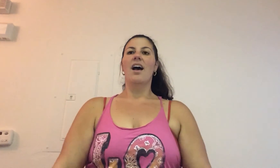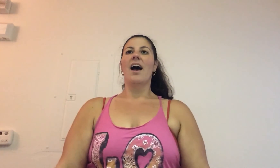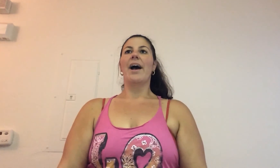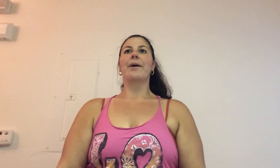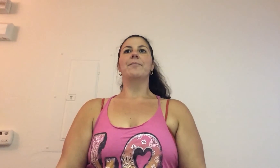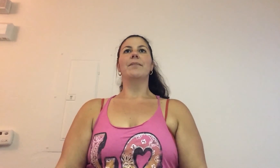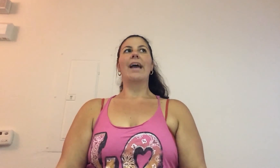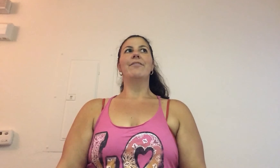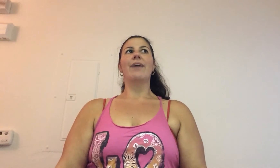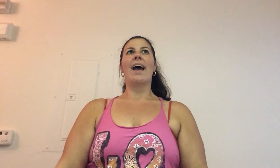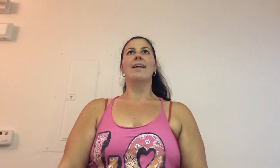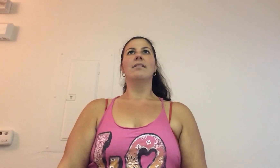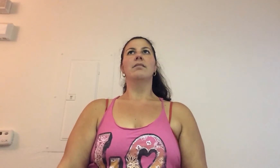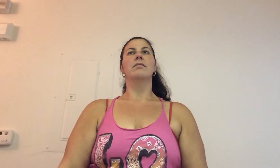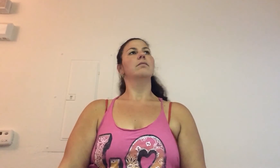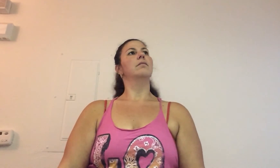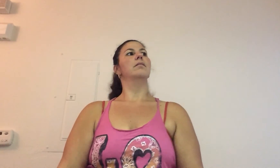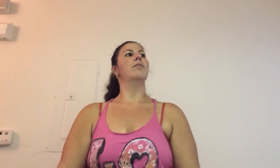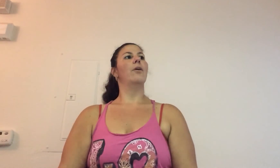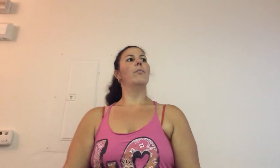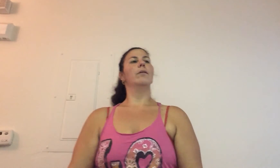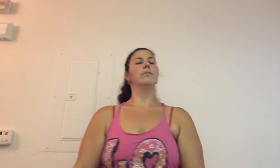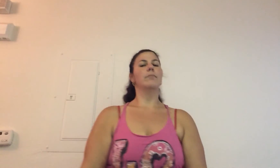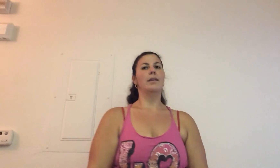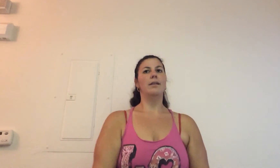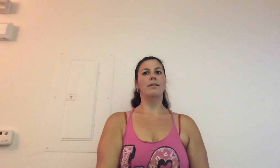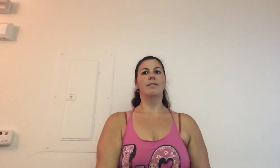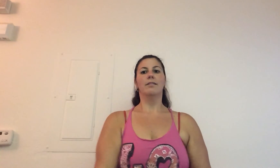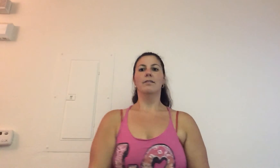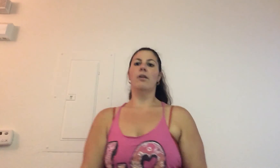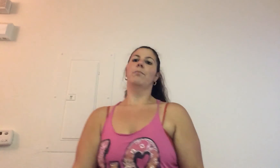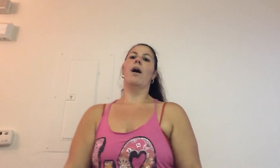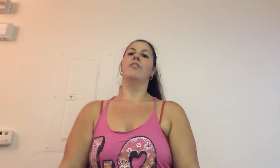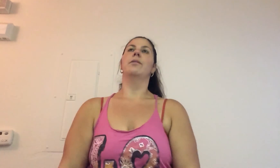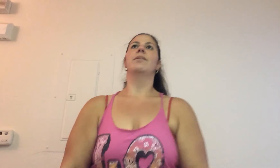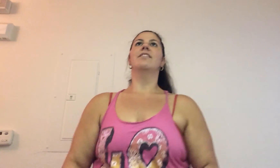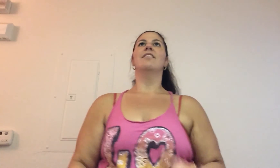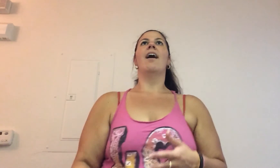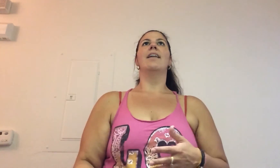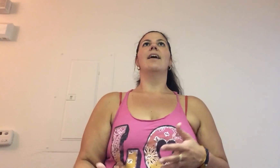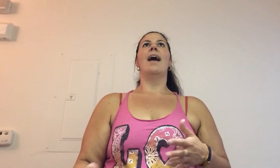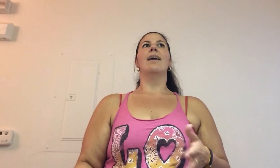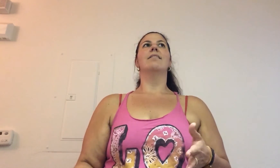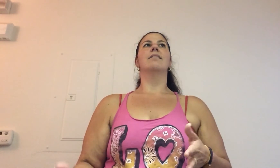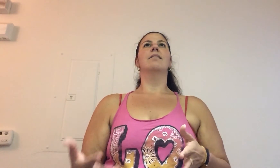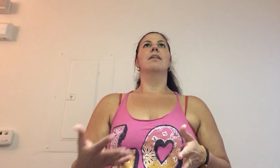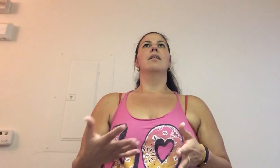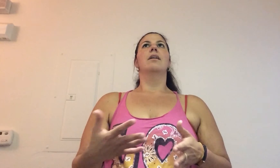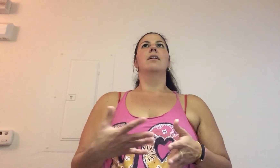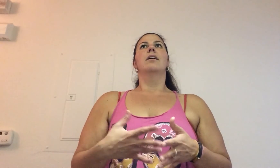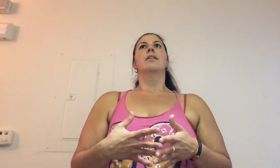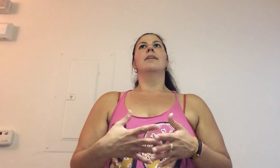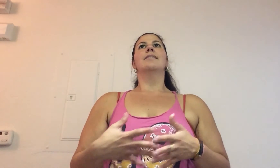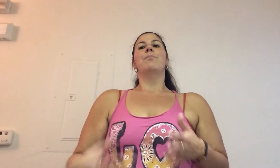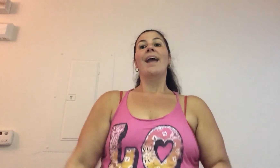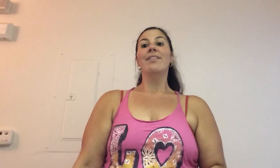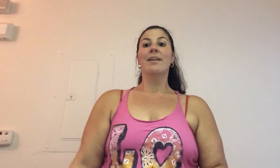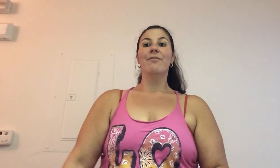Um, I've had no, well, my knees still, you know, bother me, but it's not as, like the pain that I'm